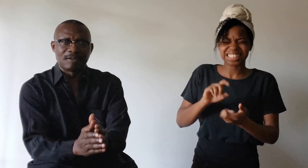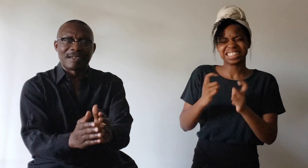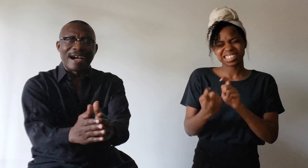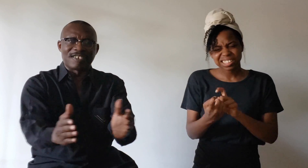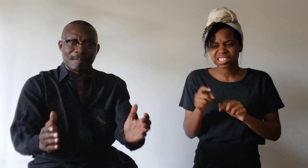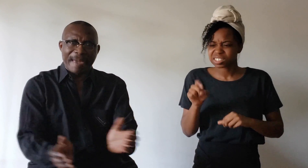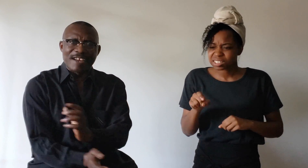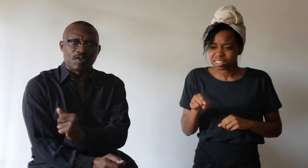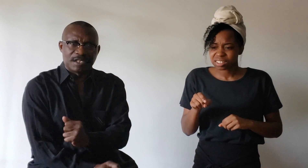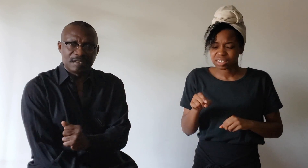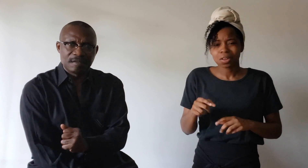God's manual?